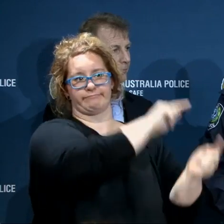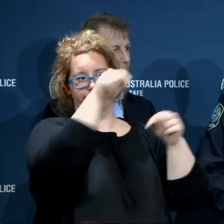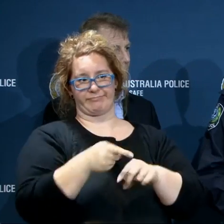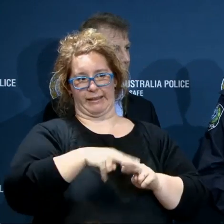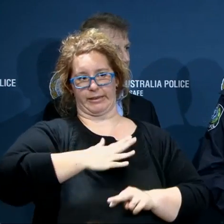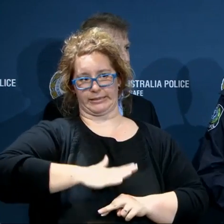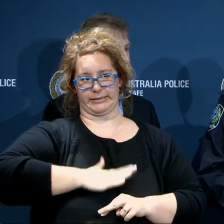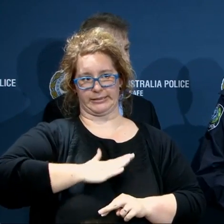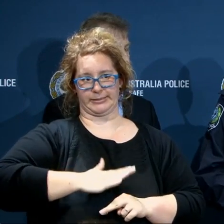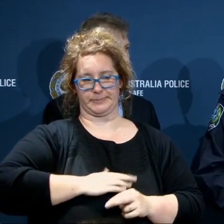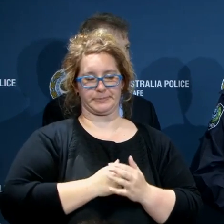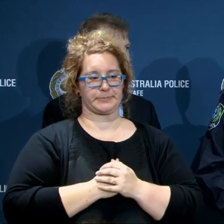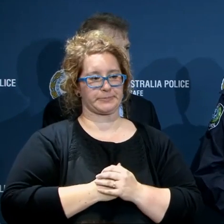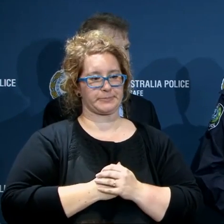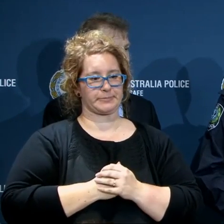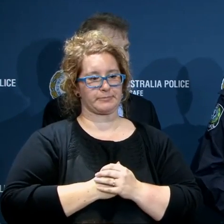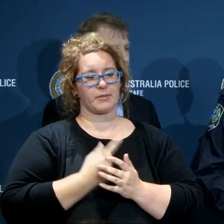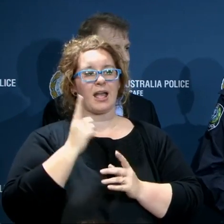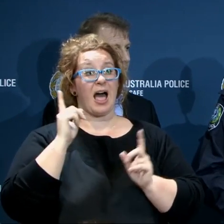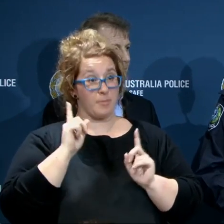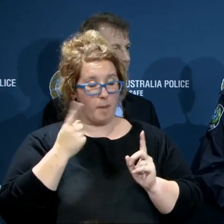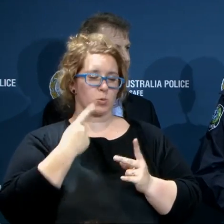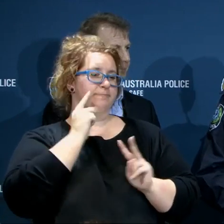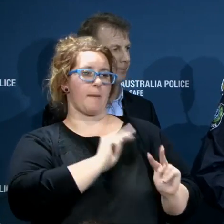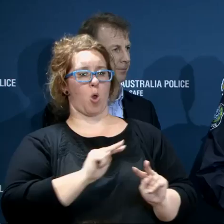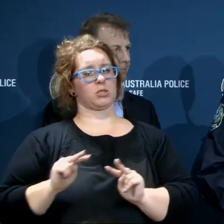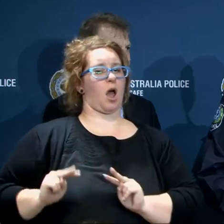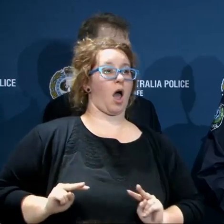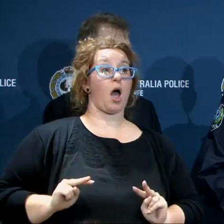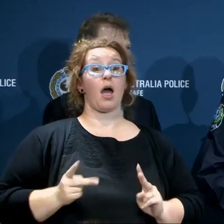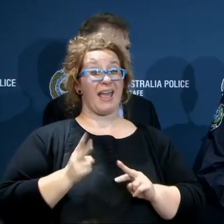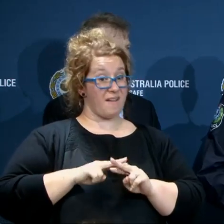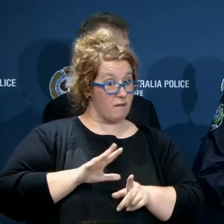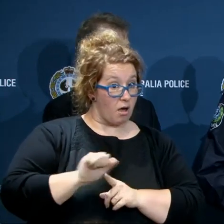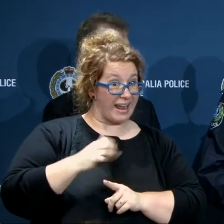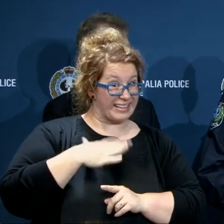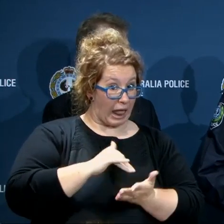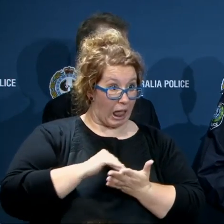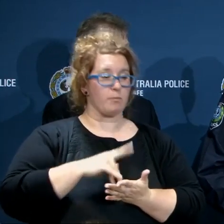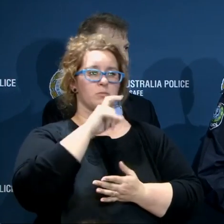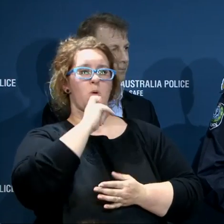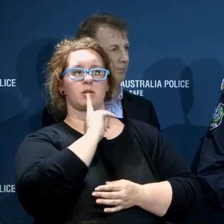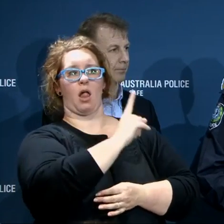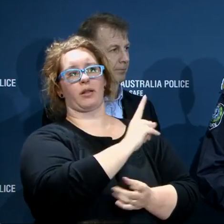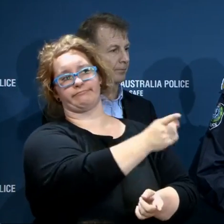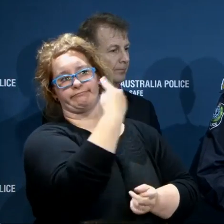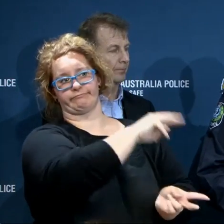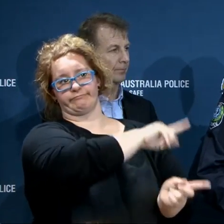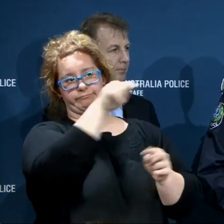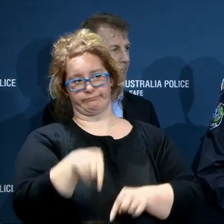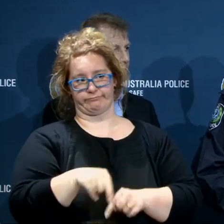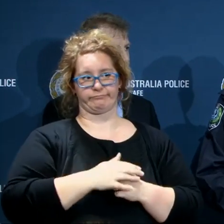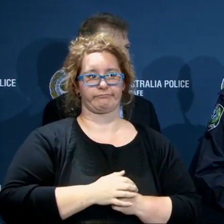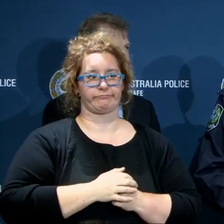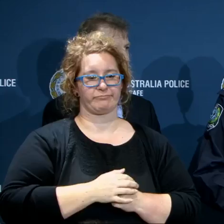that they are required. But it is a monitoring situation at the moment and giving people as much notice as possible so they can take proactive steps to prepare